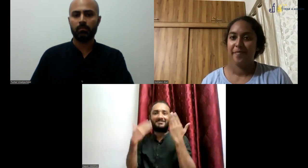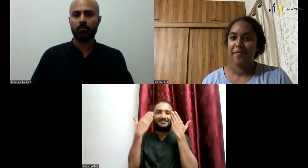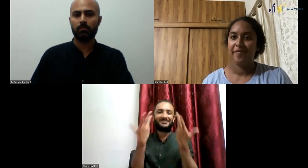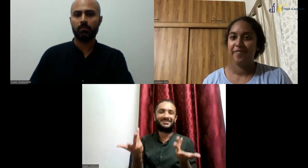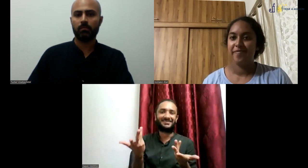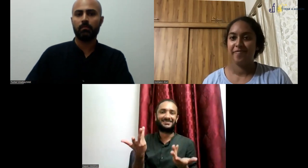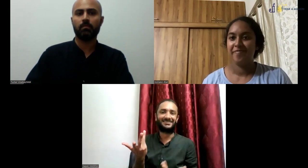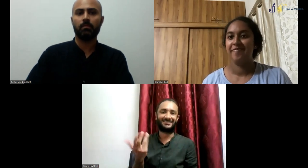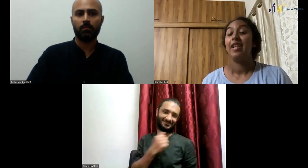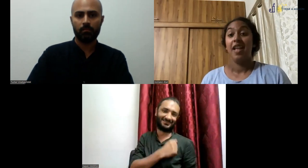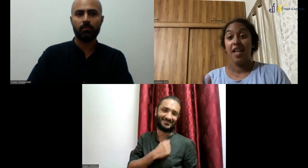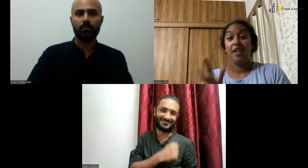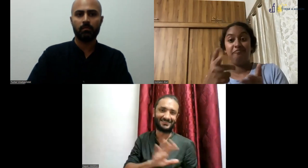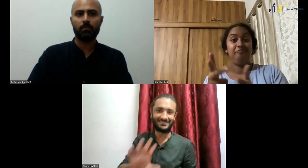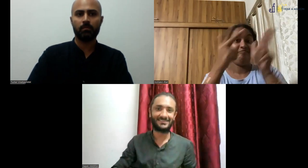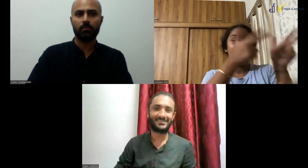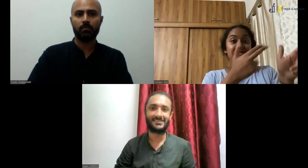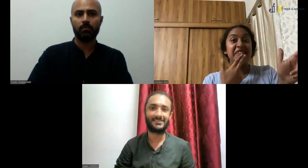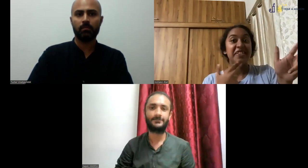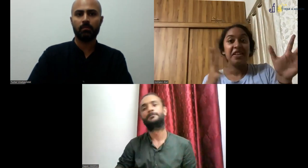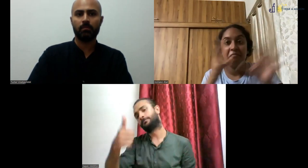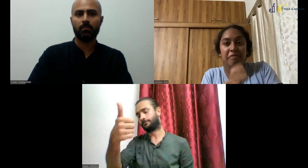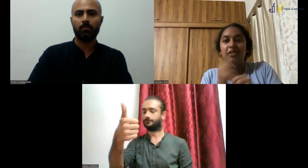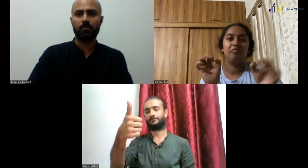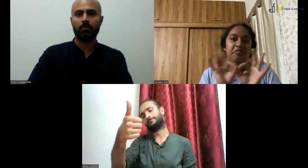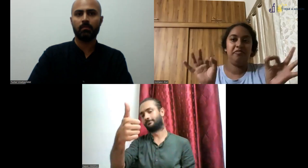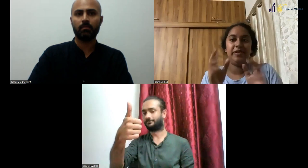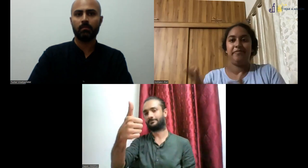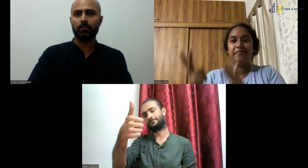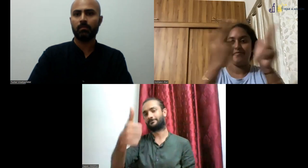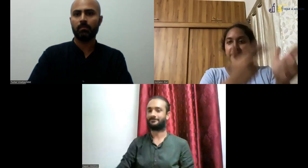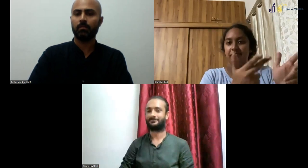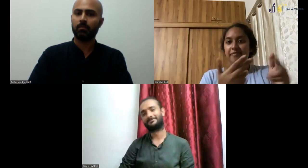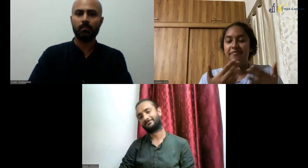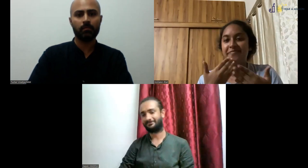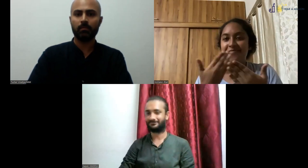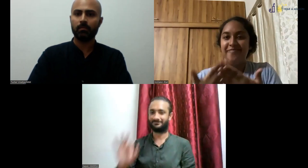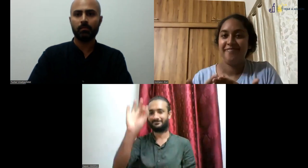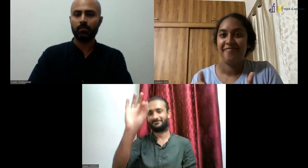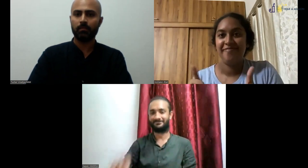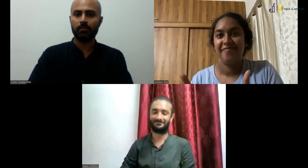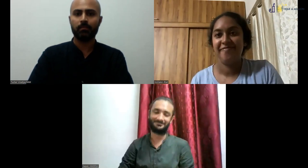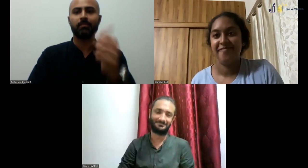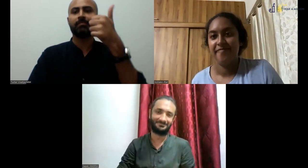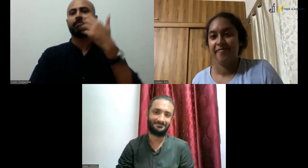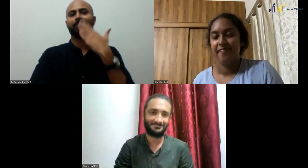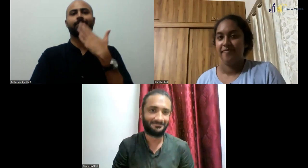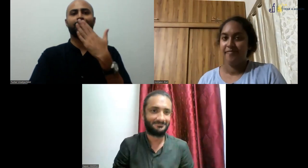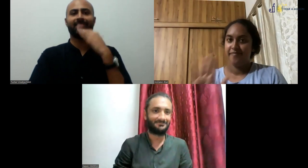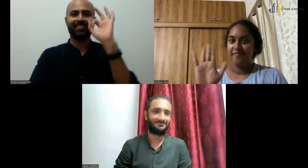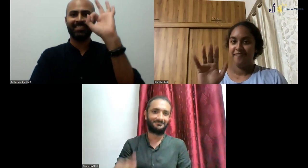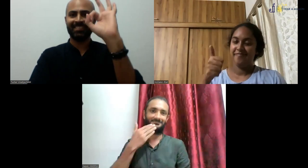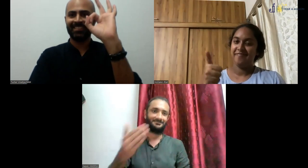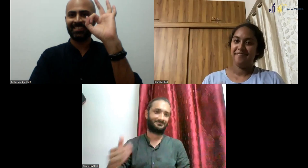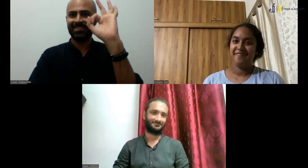better if you can email to ISLRTC and ask them because I can't answer you on behalf of the ISLRTC. Would you be able to inform